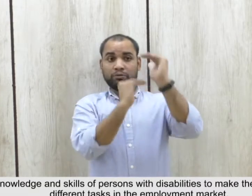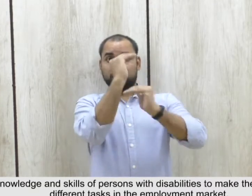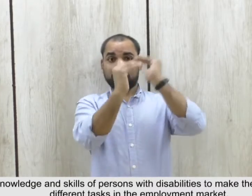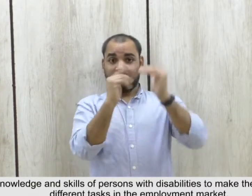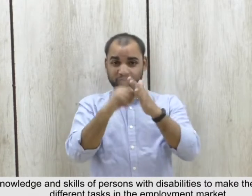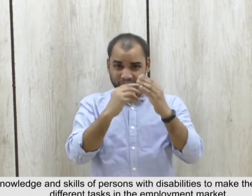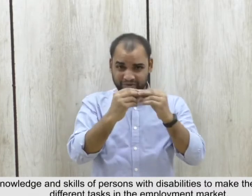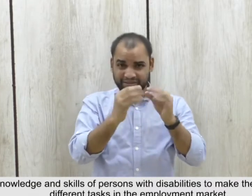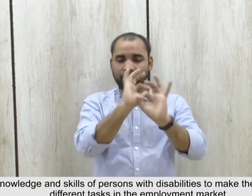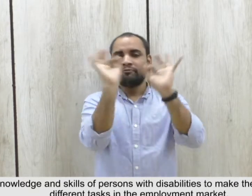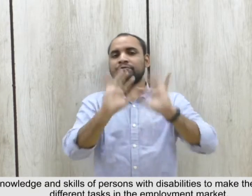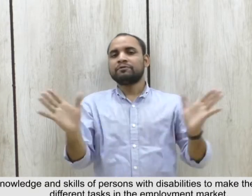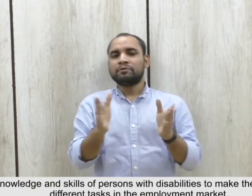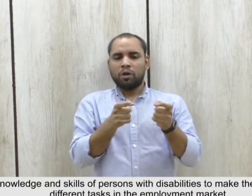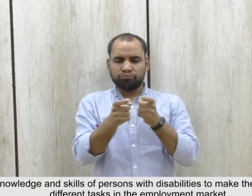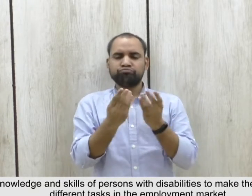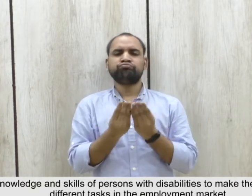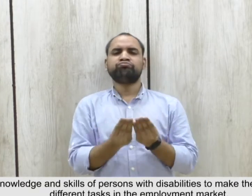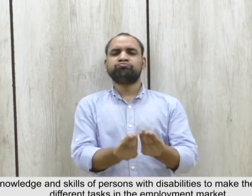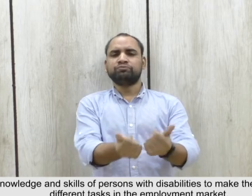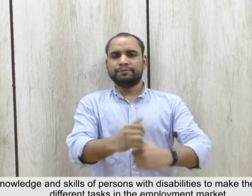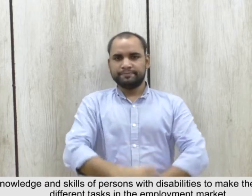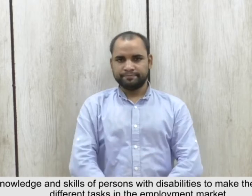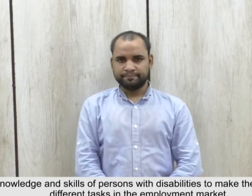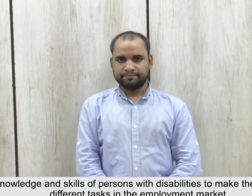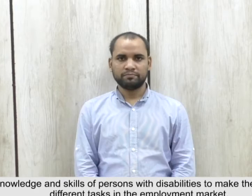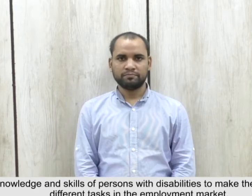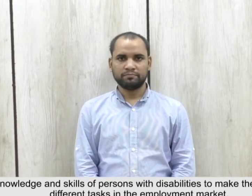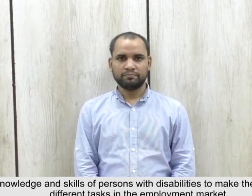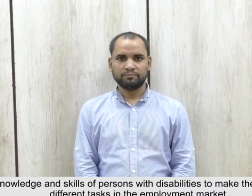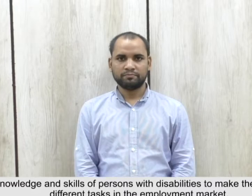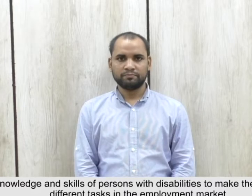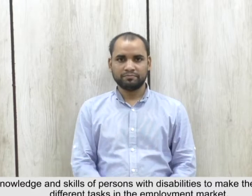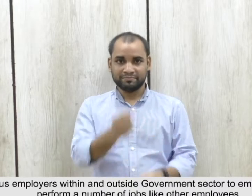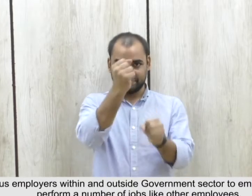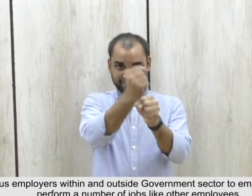with disabilities to make them capable of handling different tasks in the employment market. 8